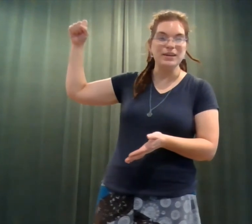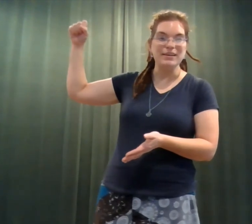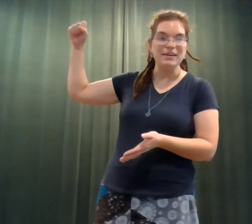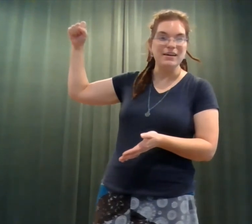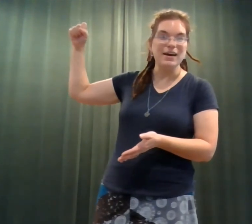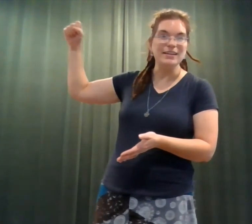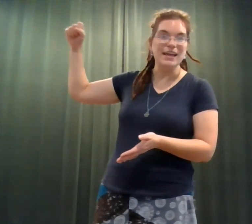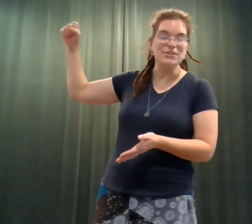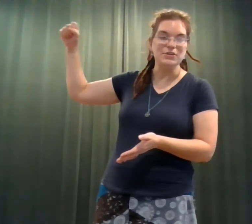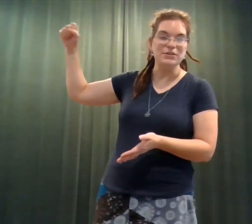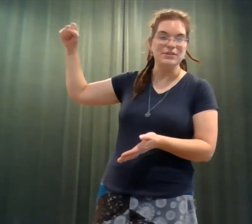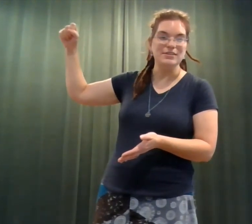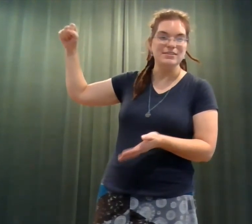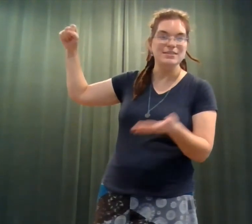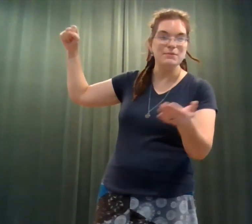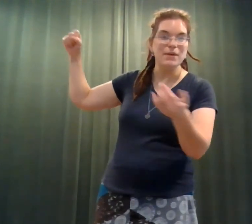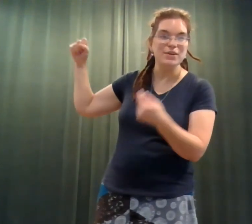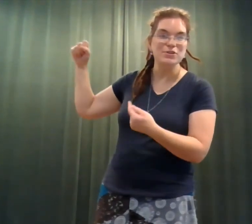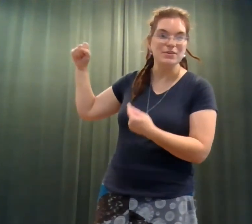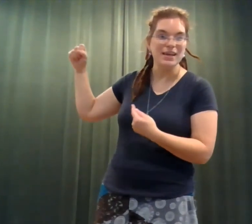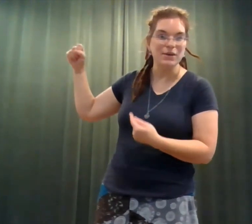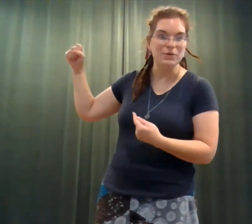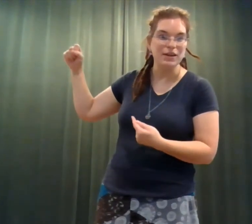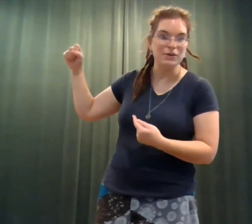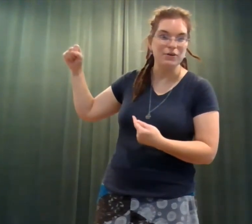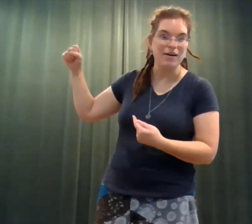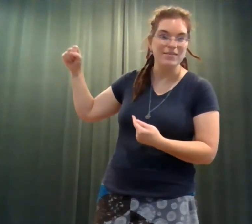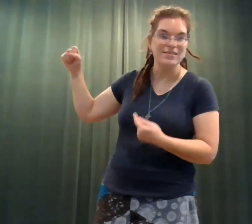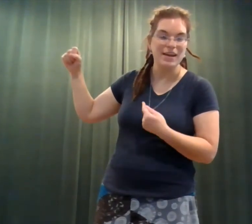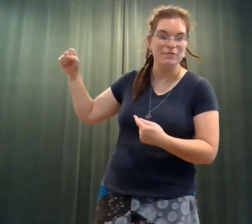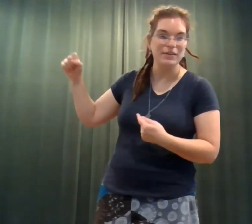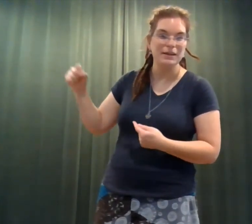a lantern to make sure that he would get across safely.